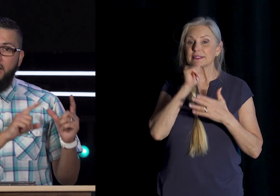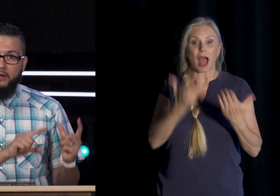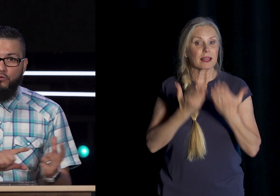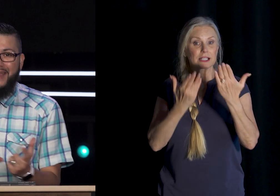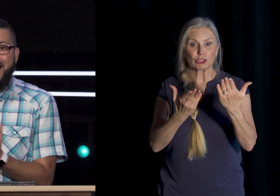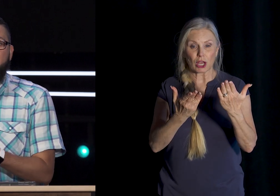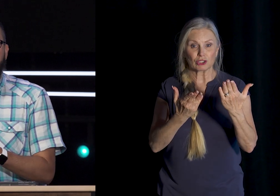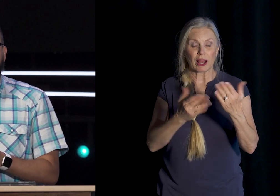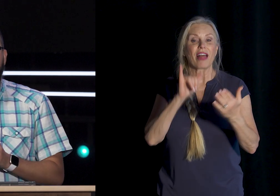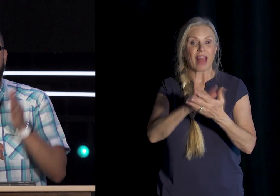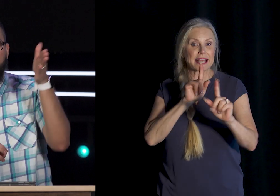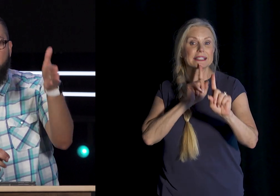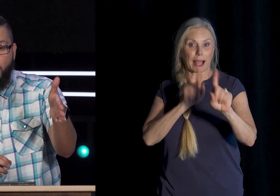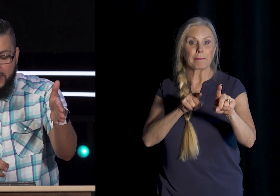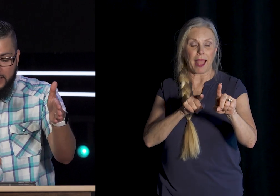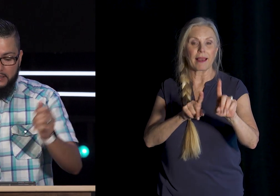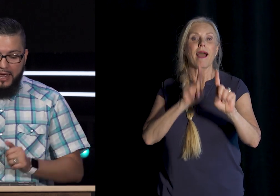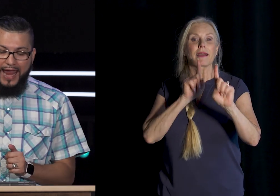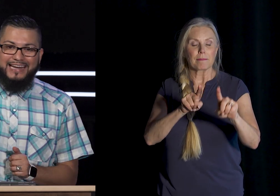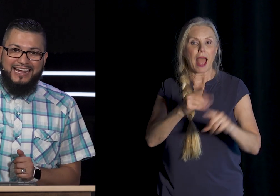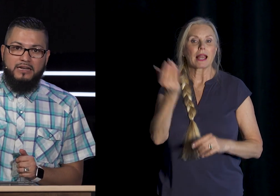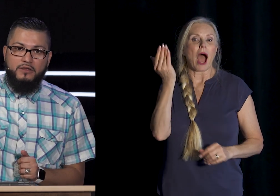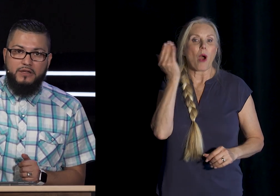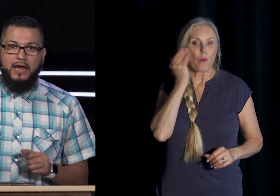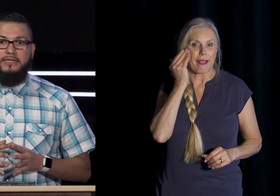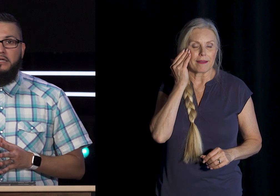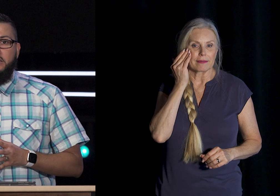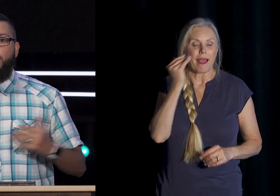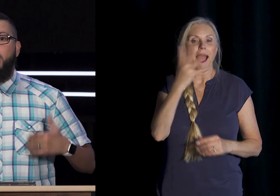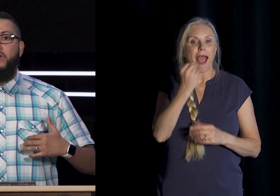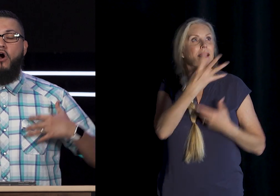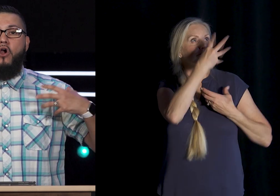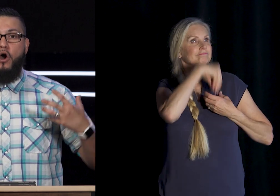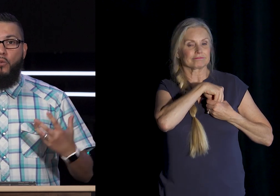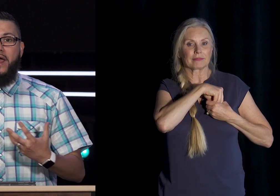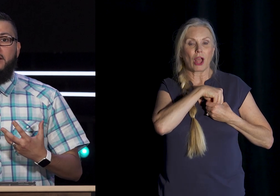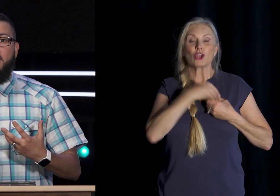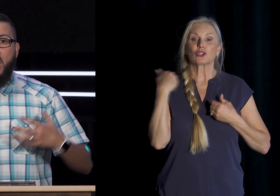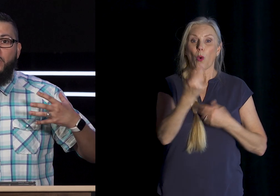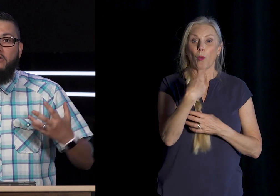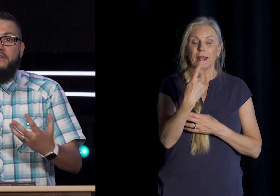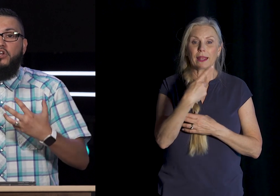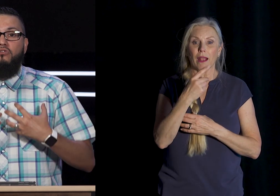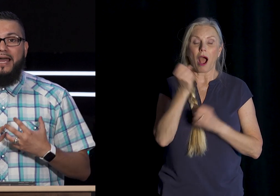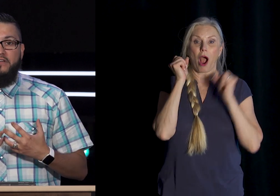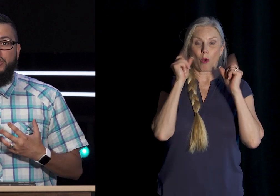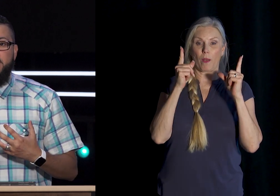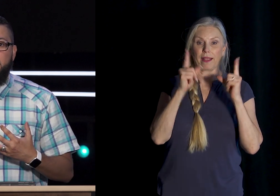Coming right Out of The command To be Awakened And in The light So when We are Awake And we Are given New life In Jesus